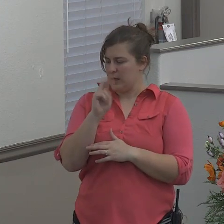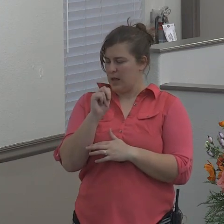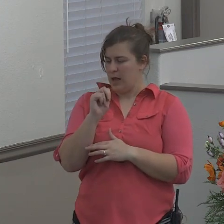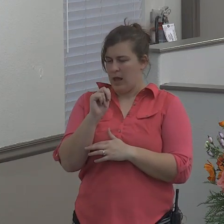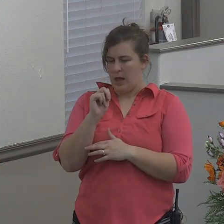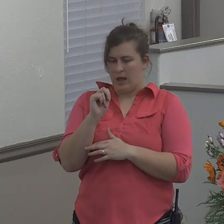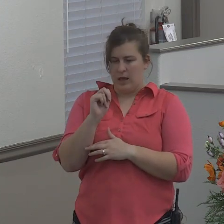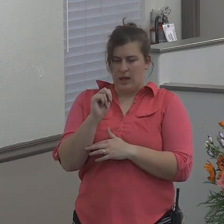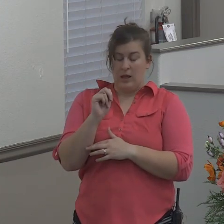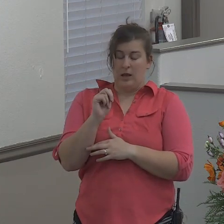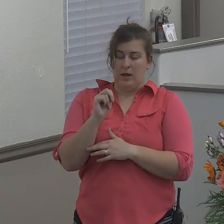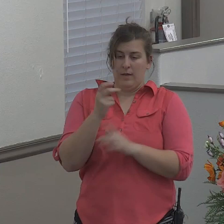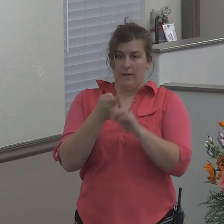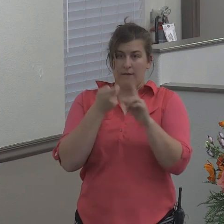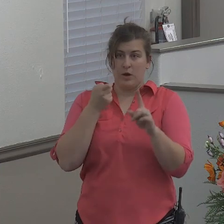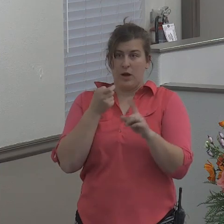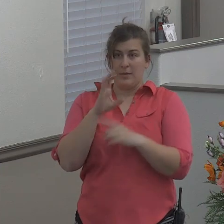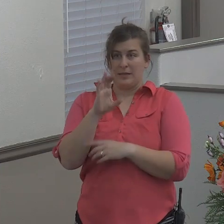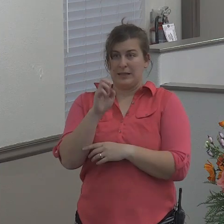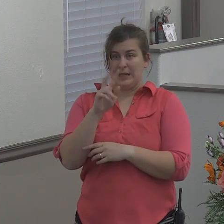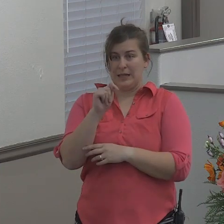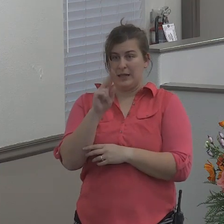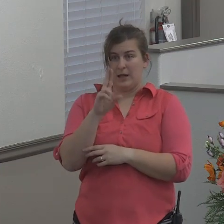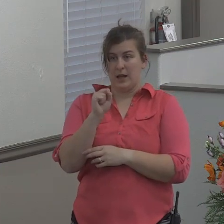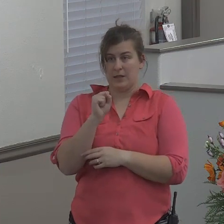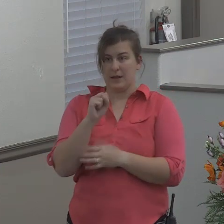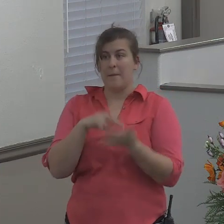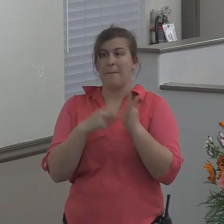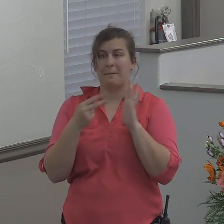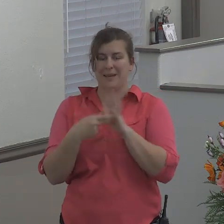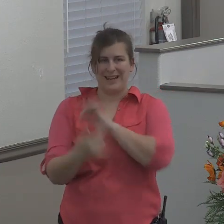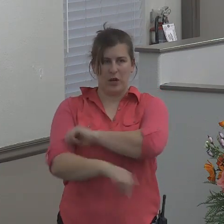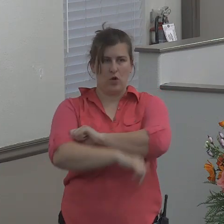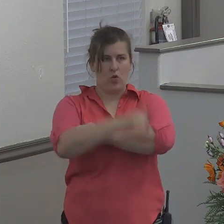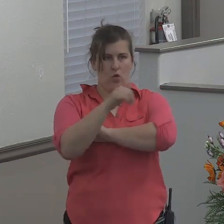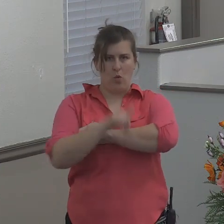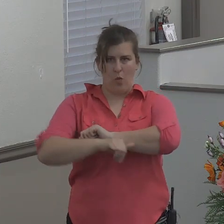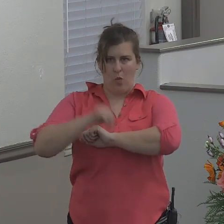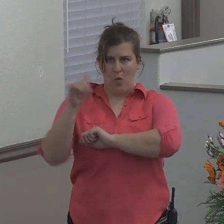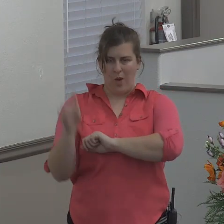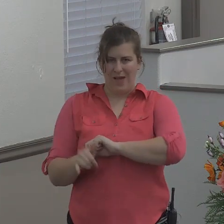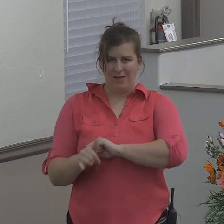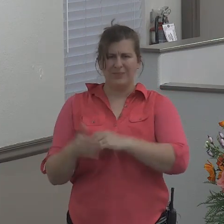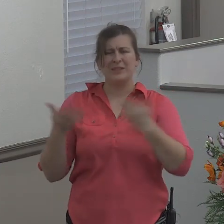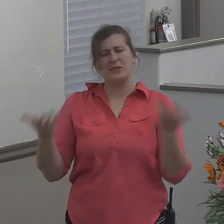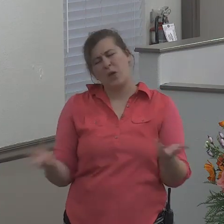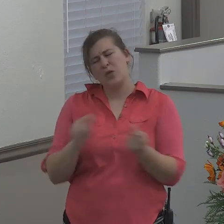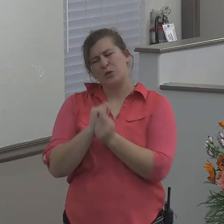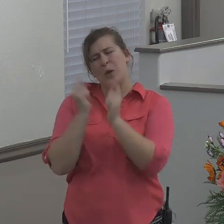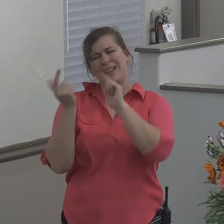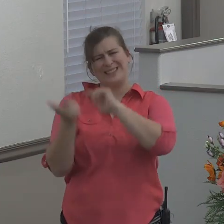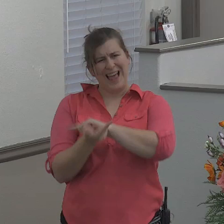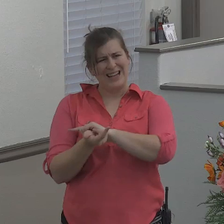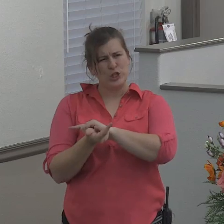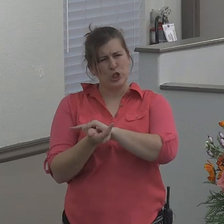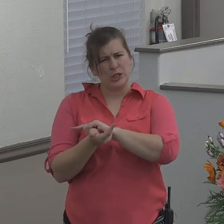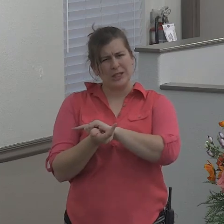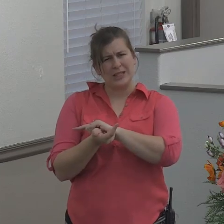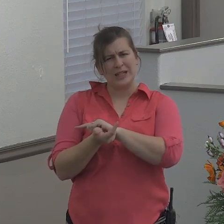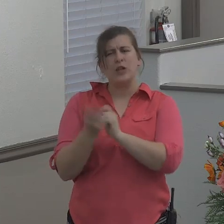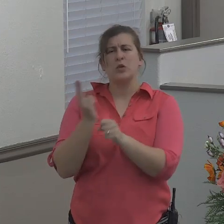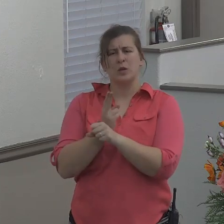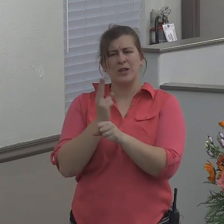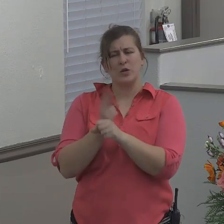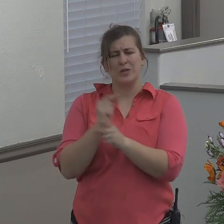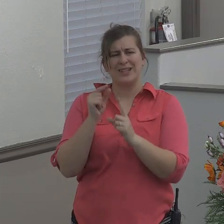derivative of setus, which means well, which means that the translators were using a word